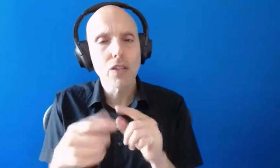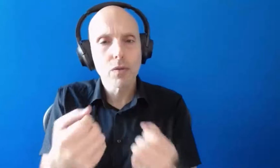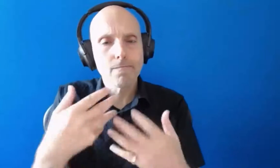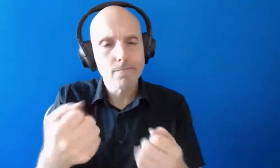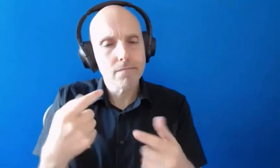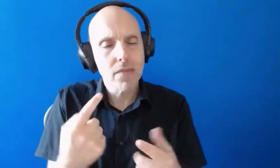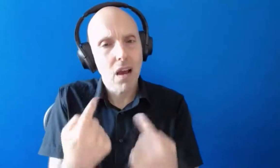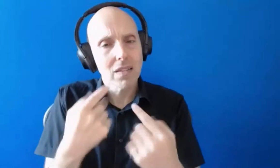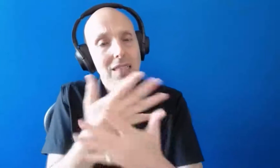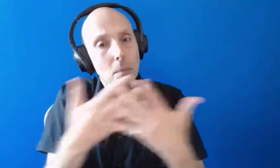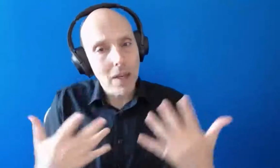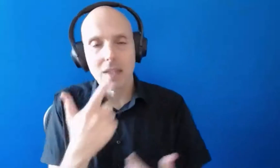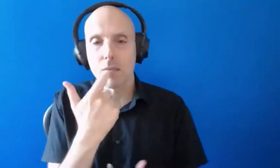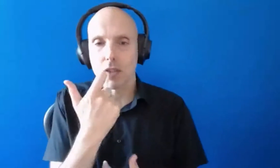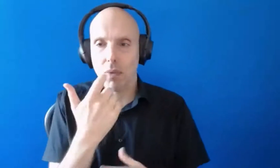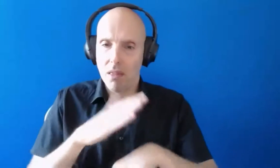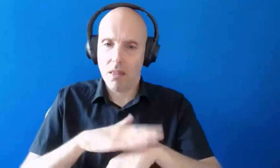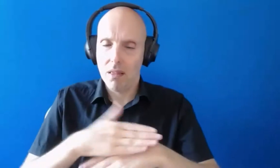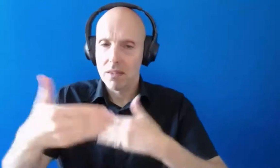in the time that we have.